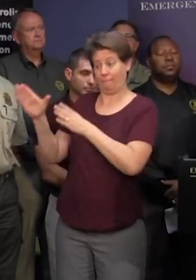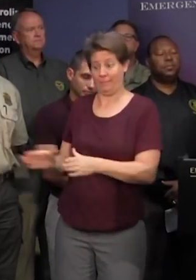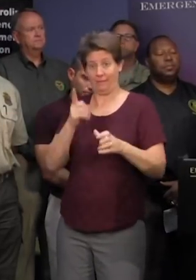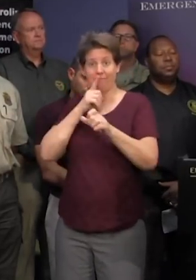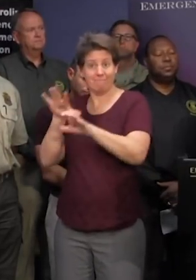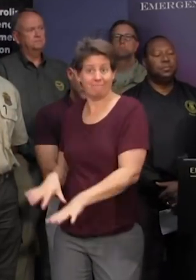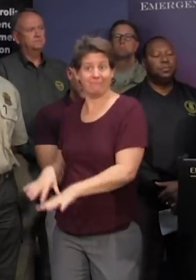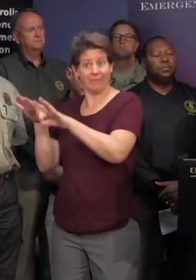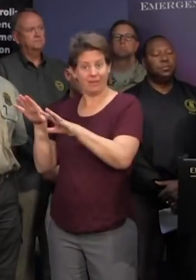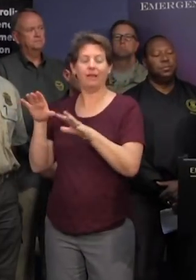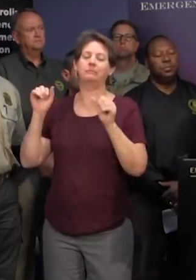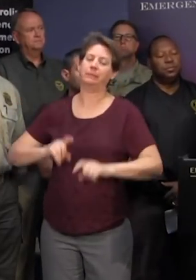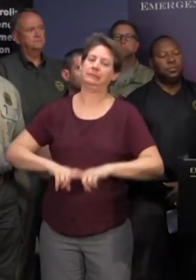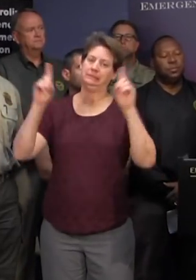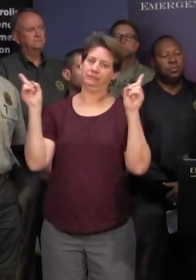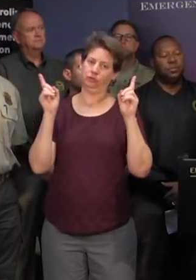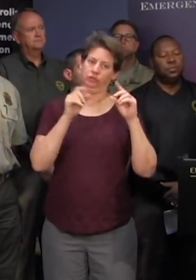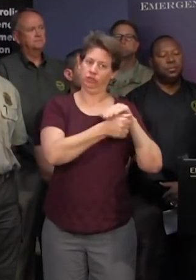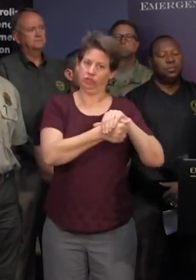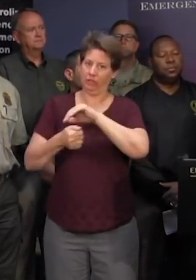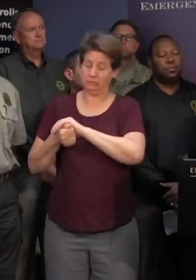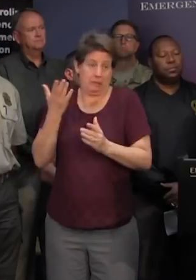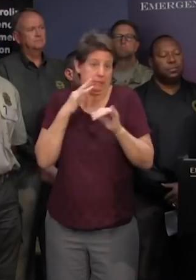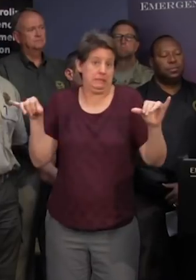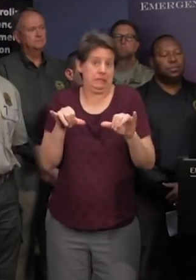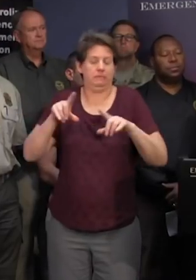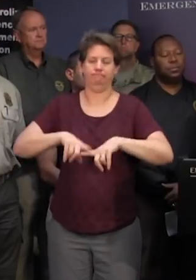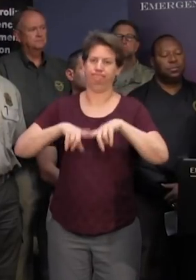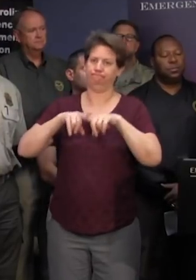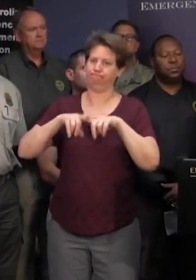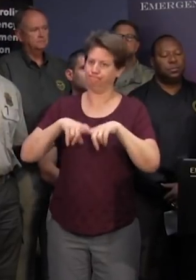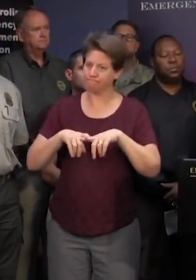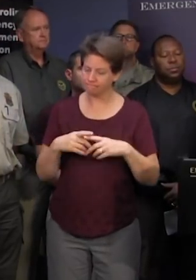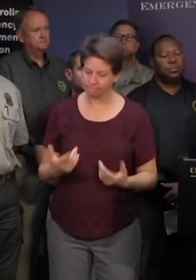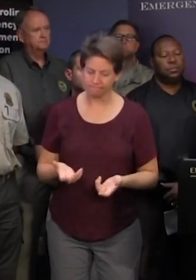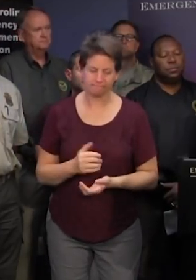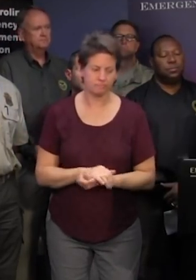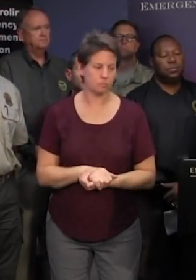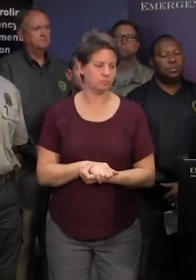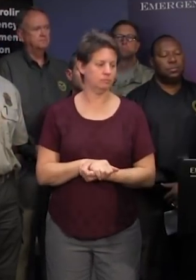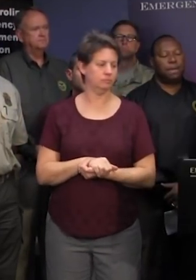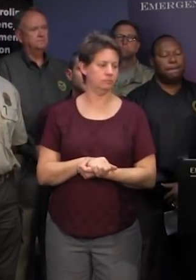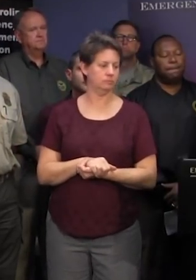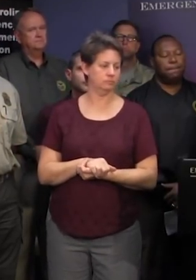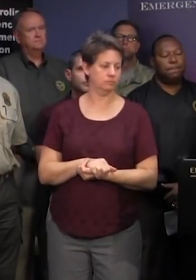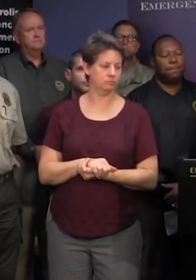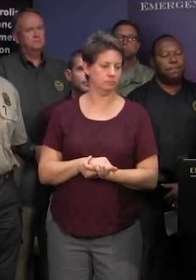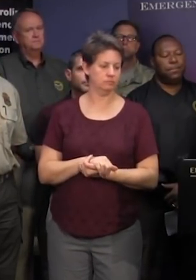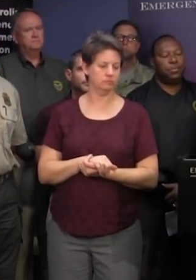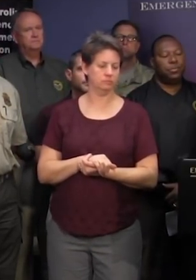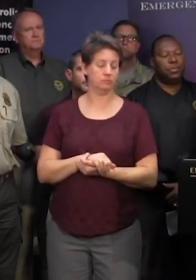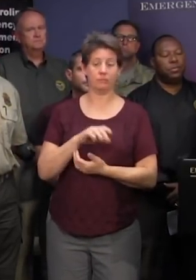plan different shelters may be open or the same shelters may be open so we don't know the that the